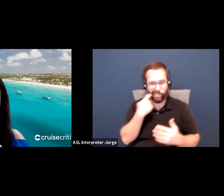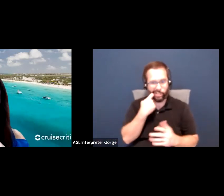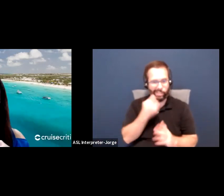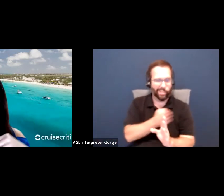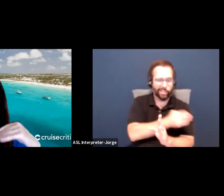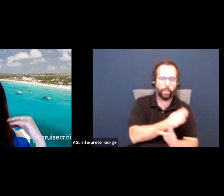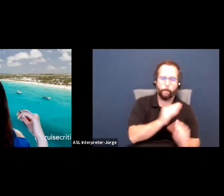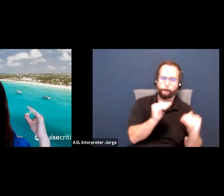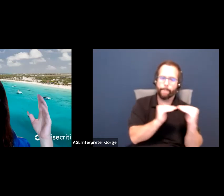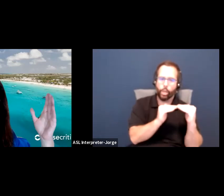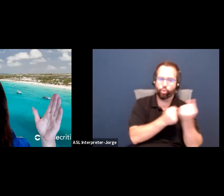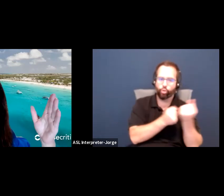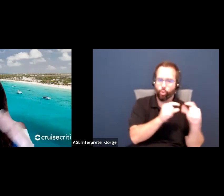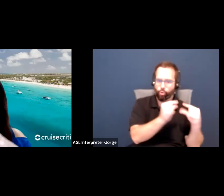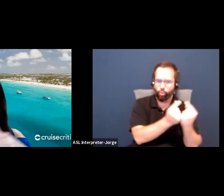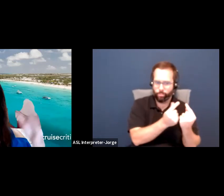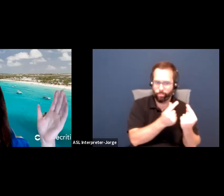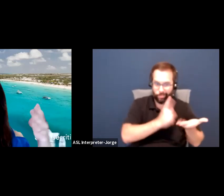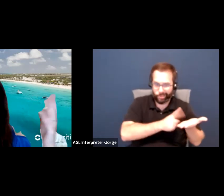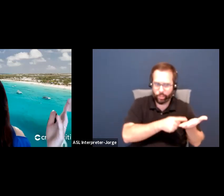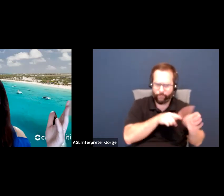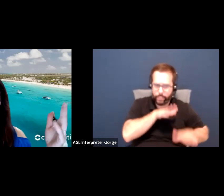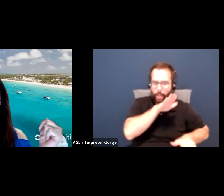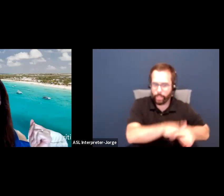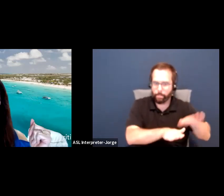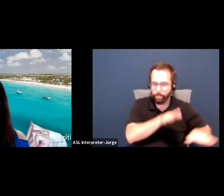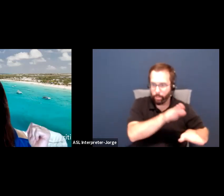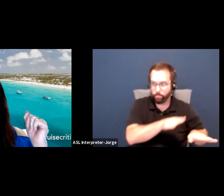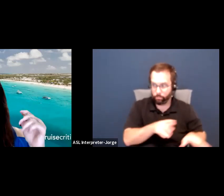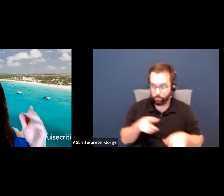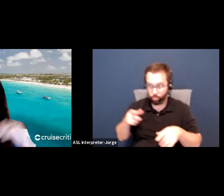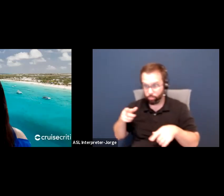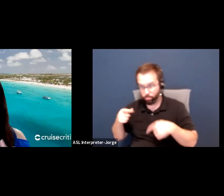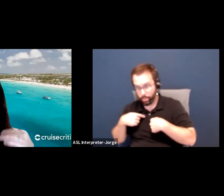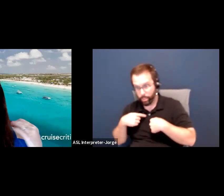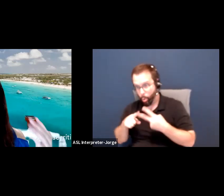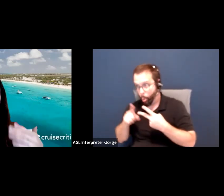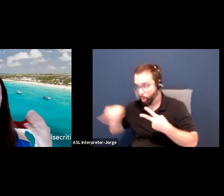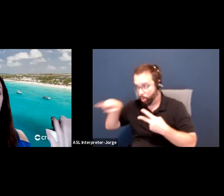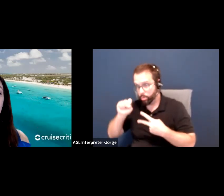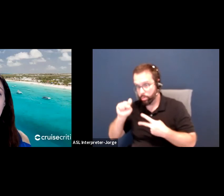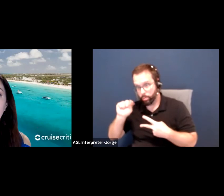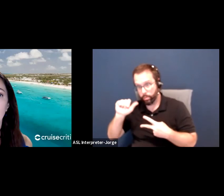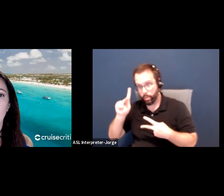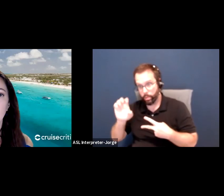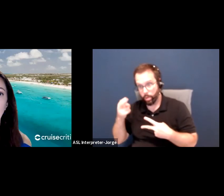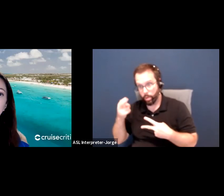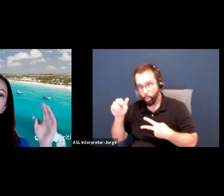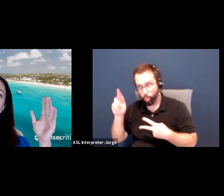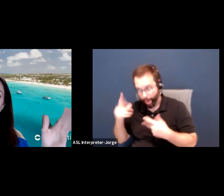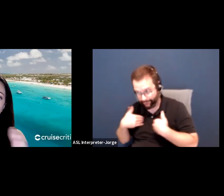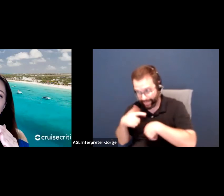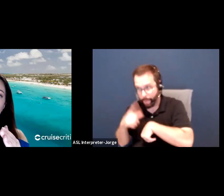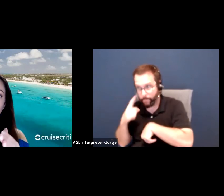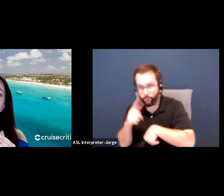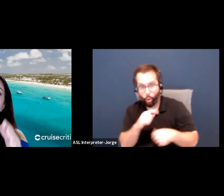support group, just that you're going to have to have all those steps. Does anyone have the time to do that? What percentage of ongoing responsibilities does it take?